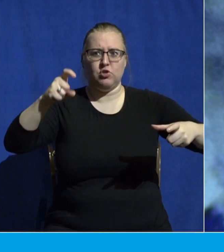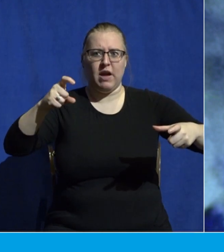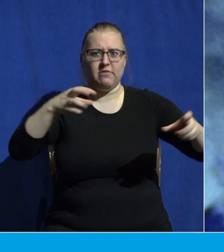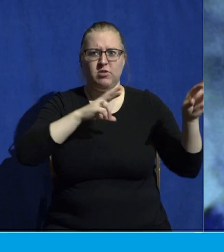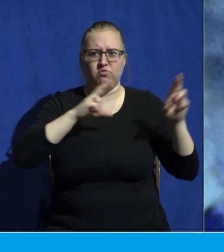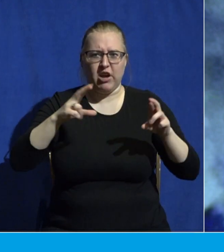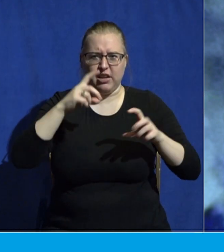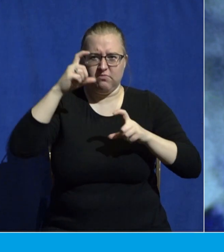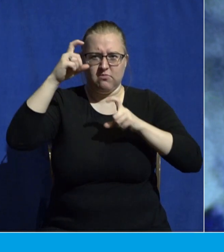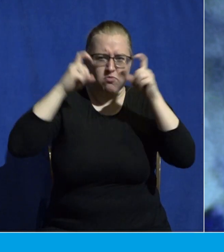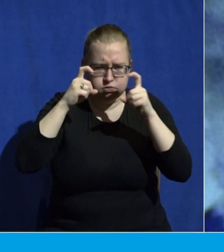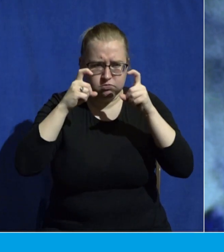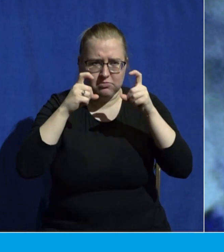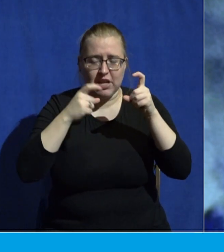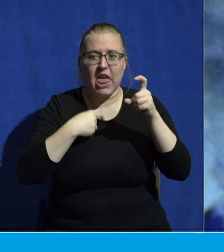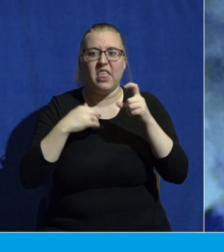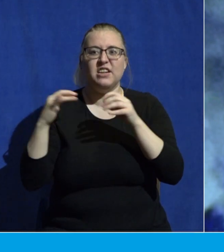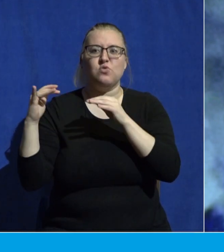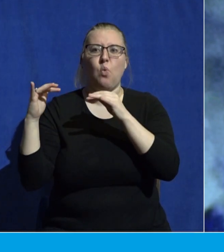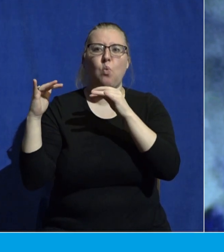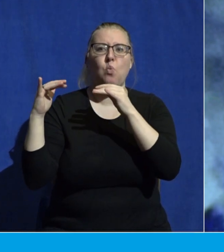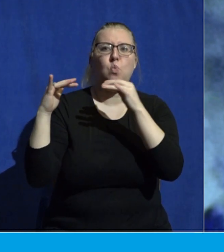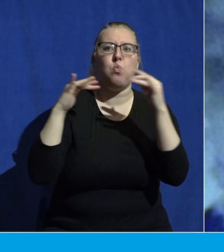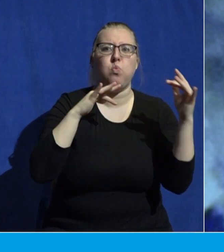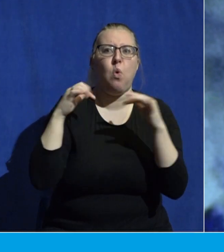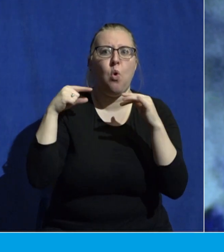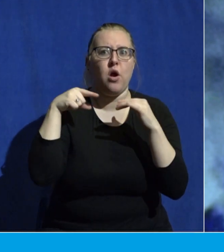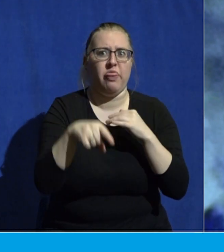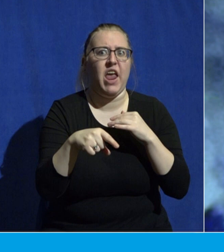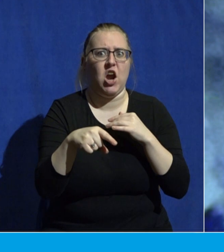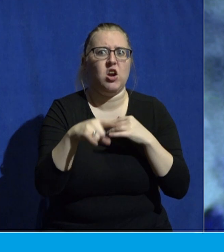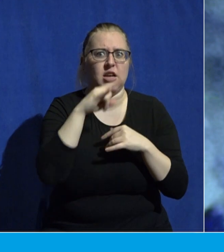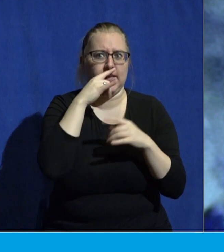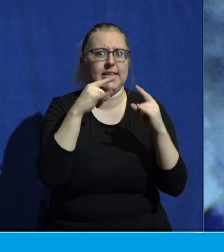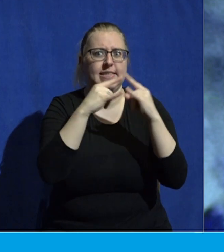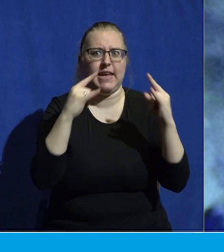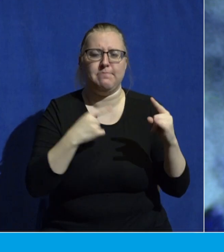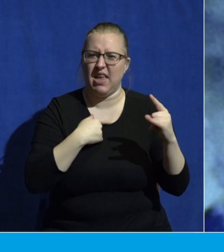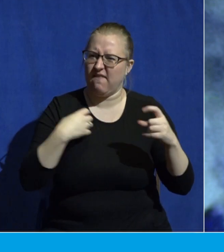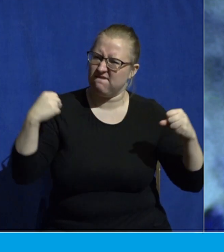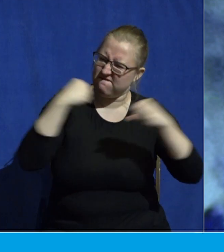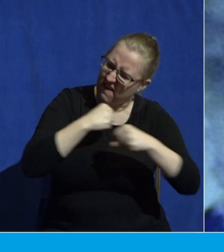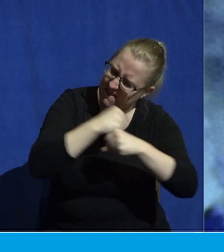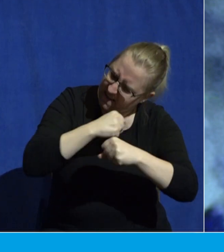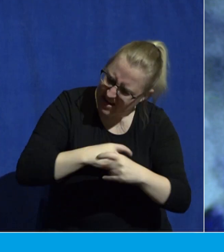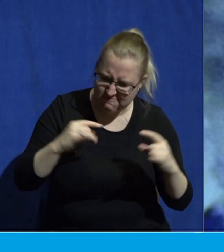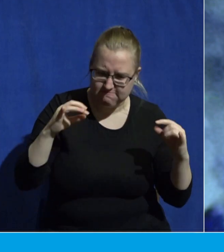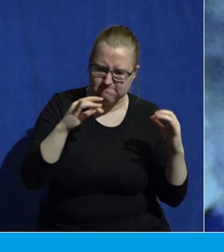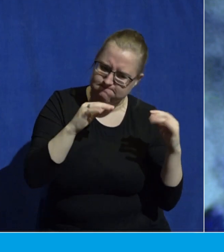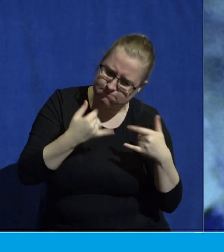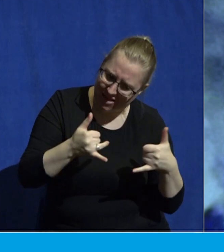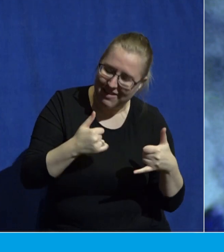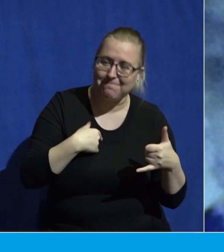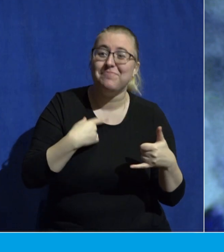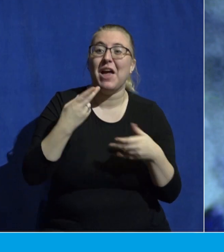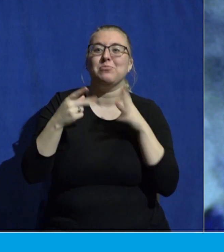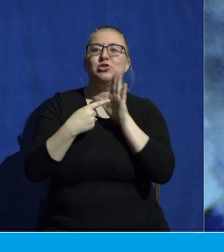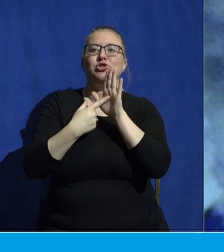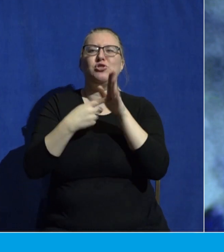war in the Gaga pit at kids camp. In all seriousness, I want to show you a quick video. The first part of the video just